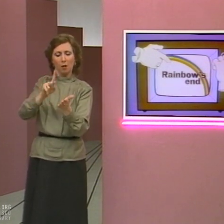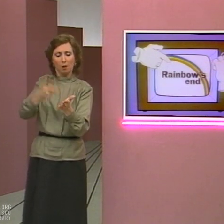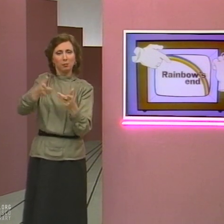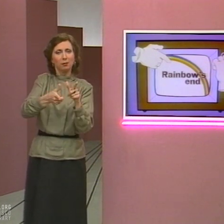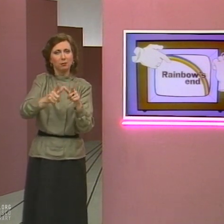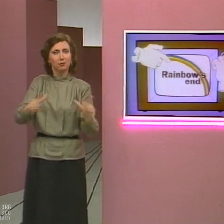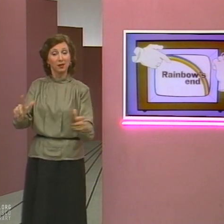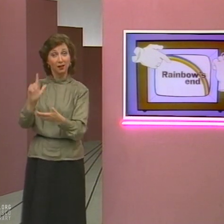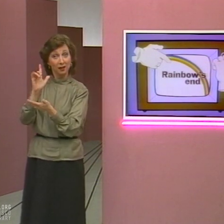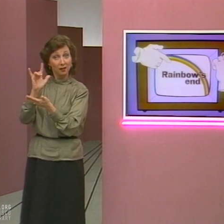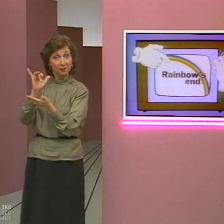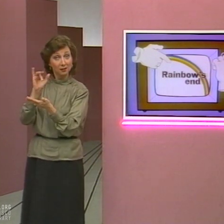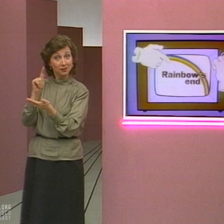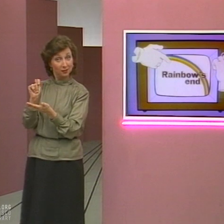bilingual literature.